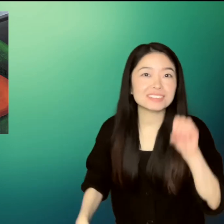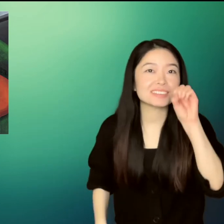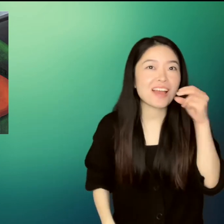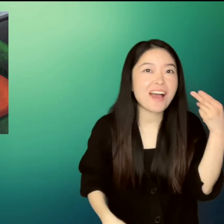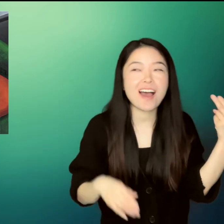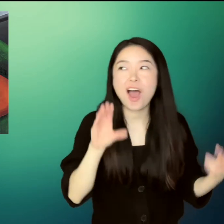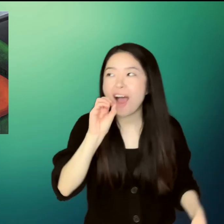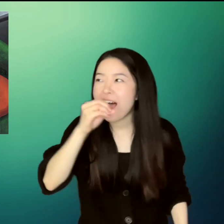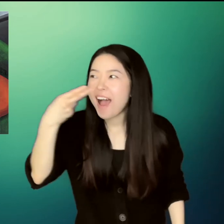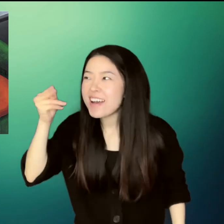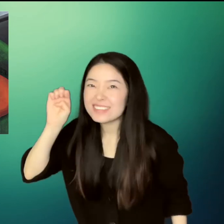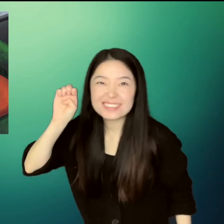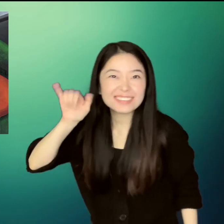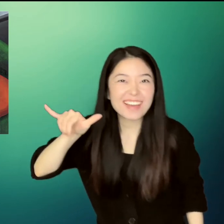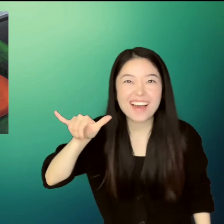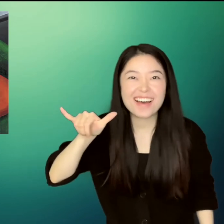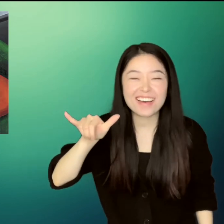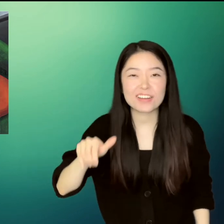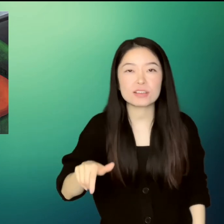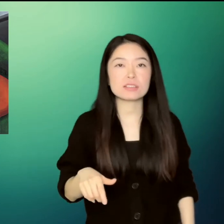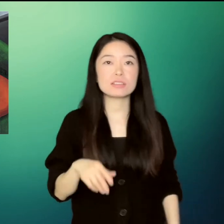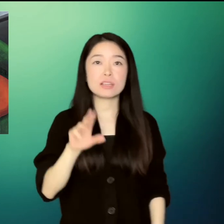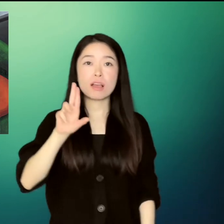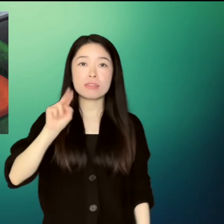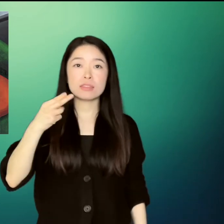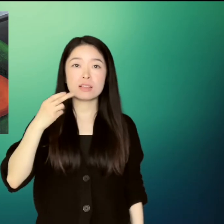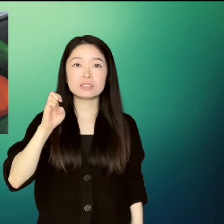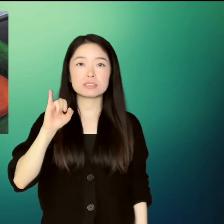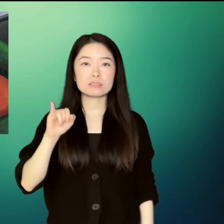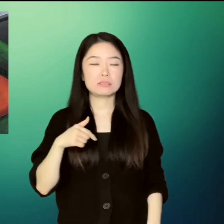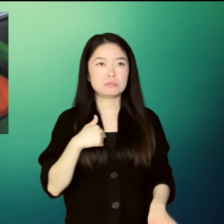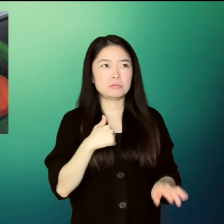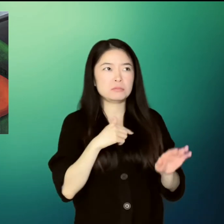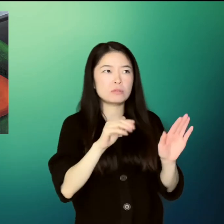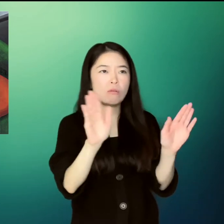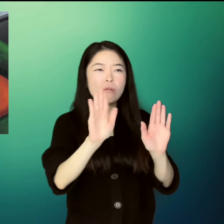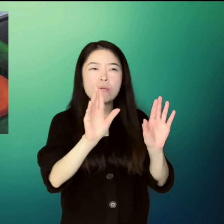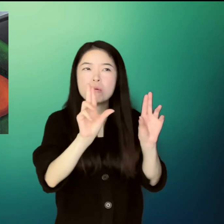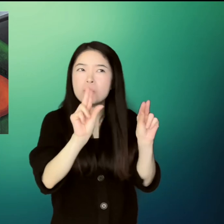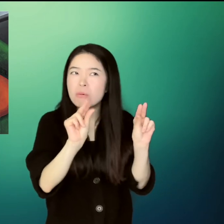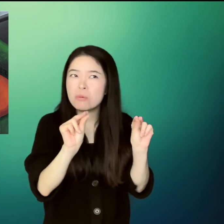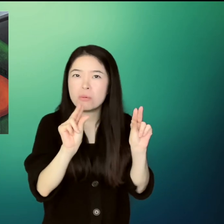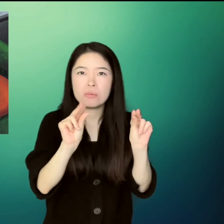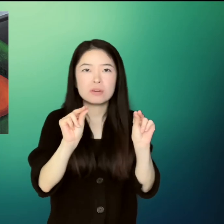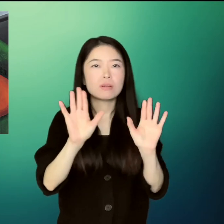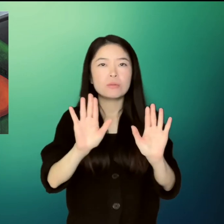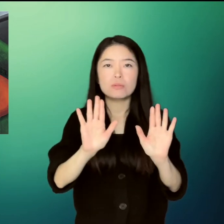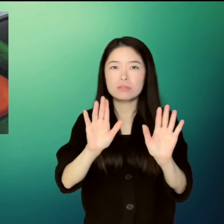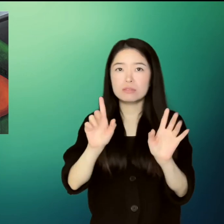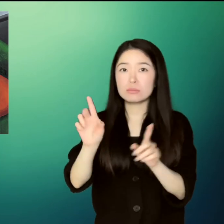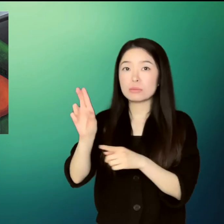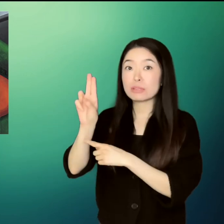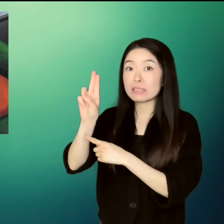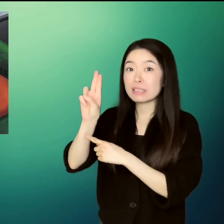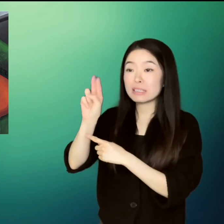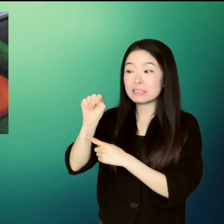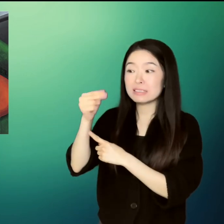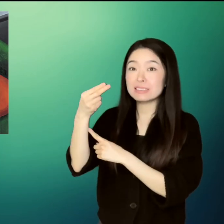chanted. No, no, Un He corrected. It's spelled U-N-H-E